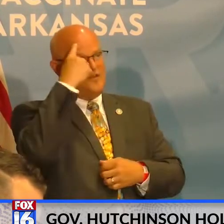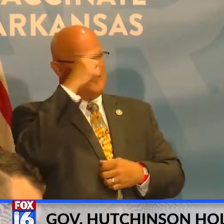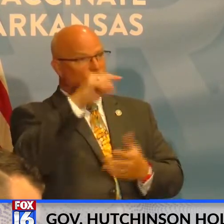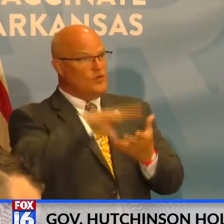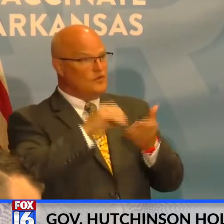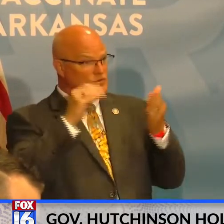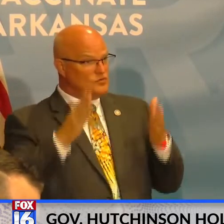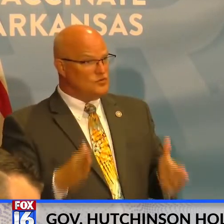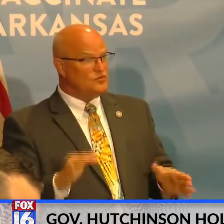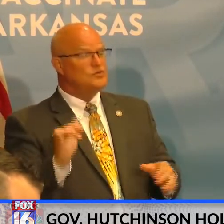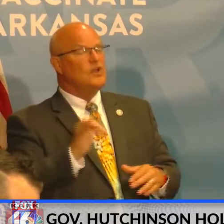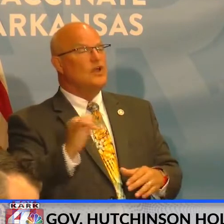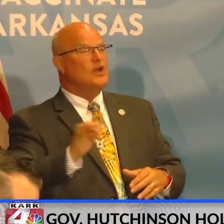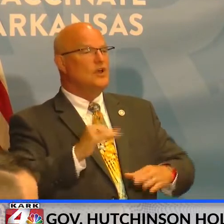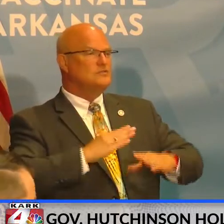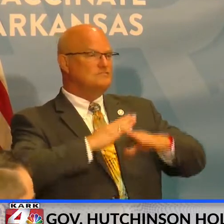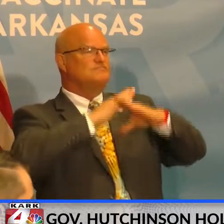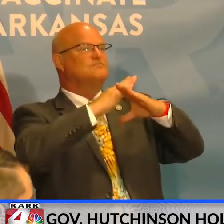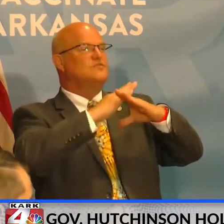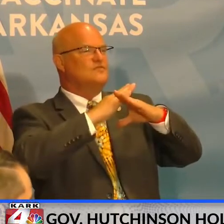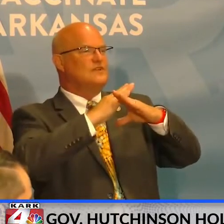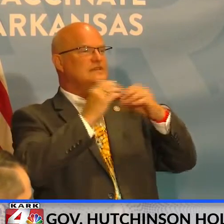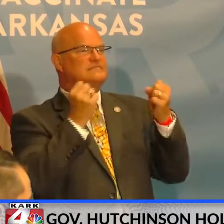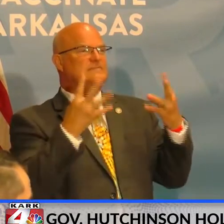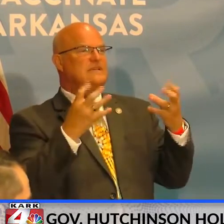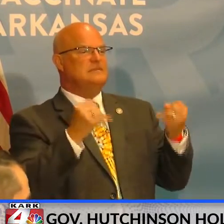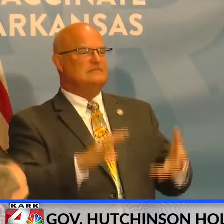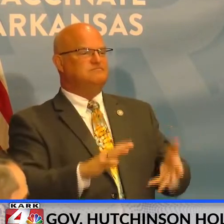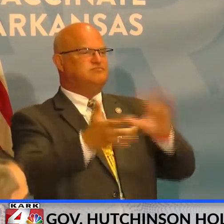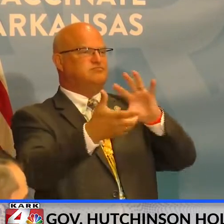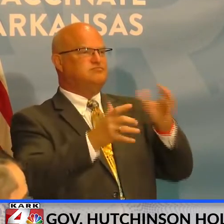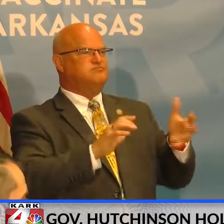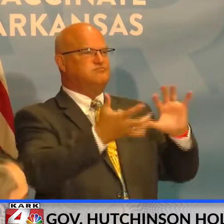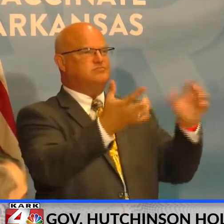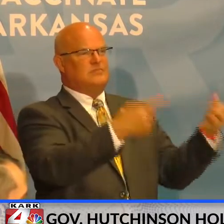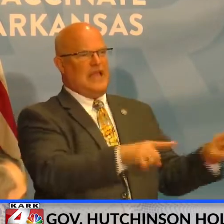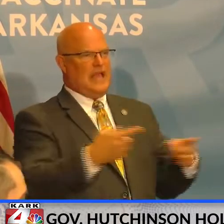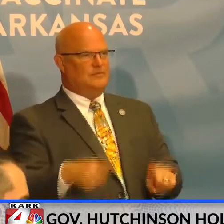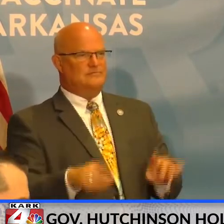to prevent a lot of the disruptions that occur.